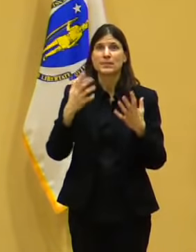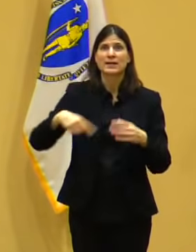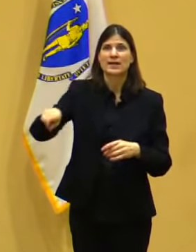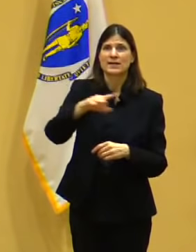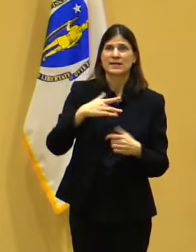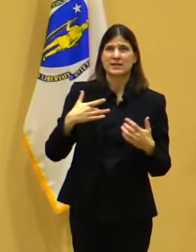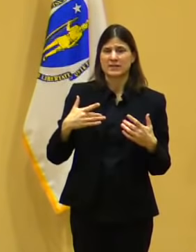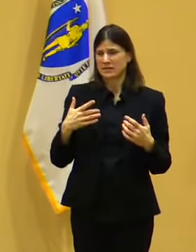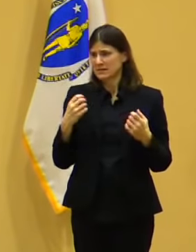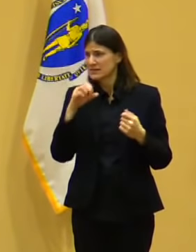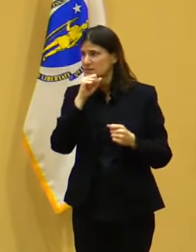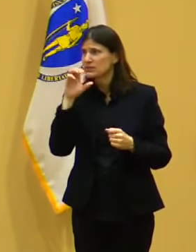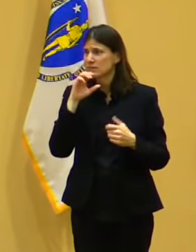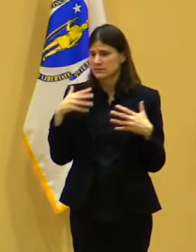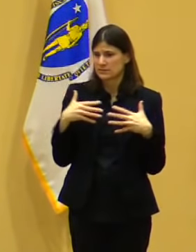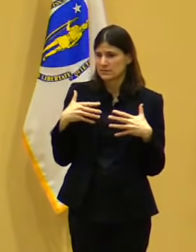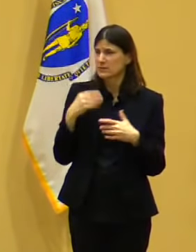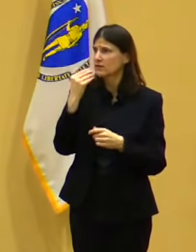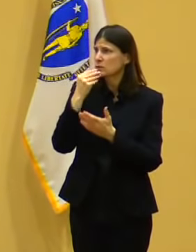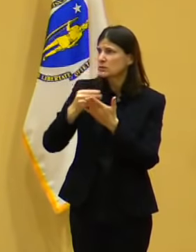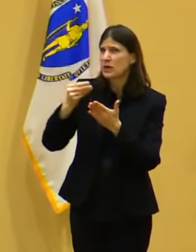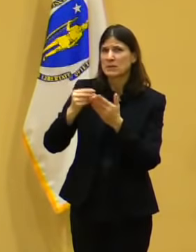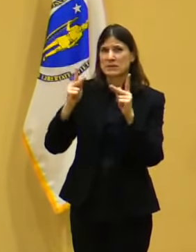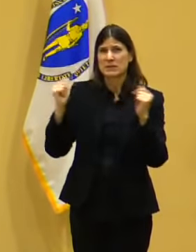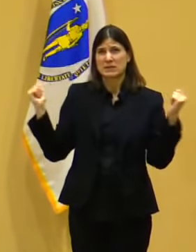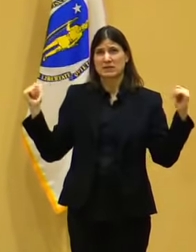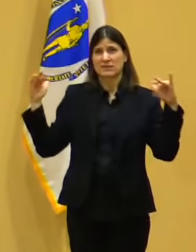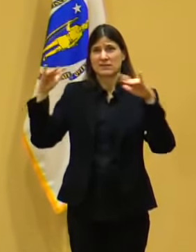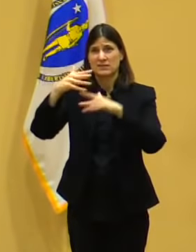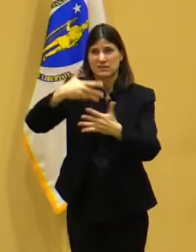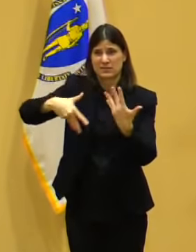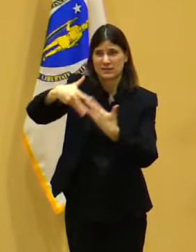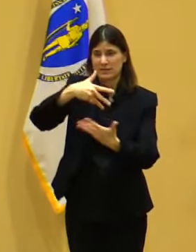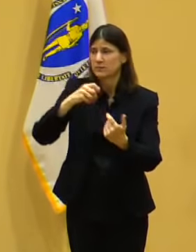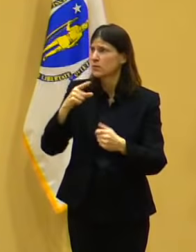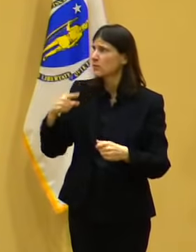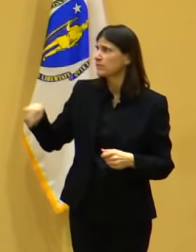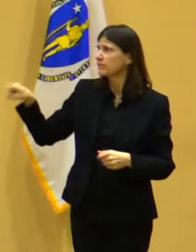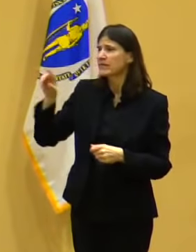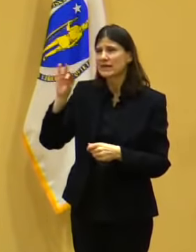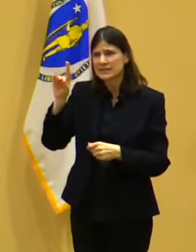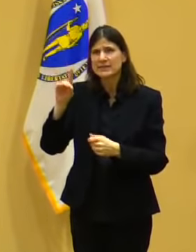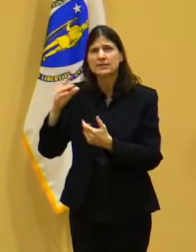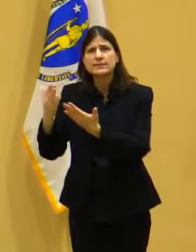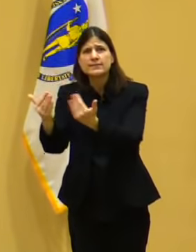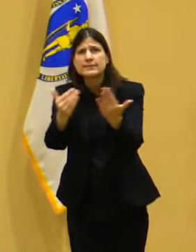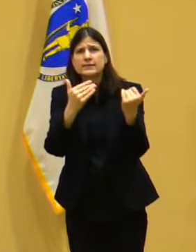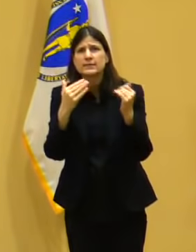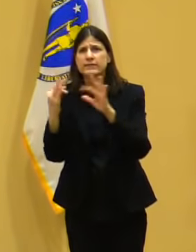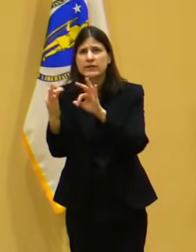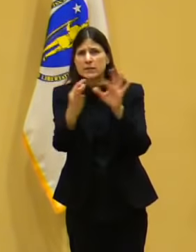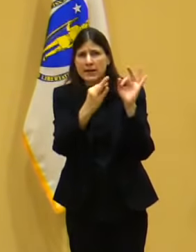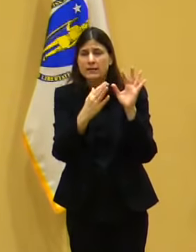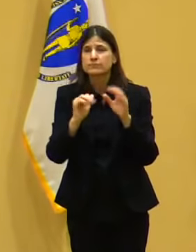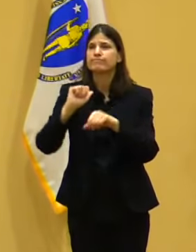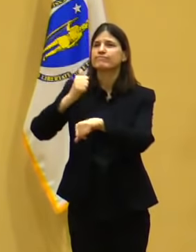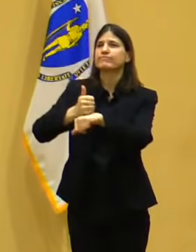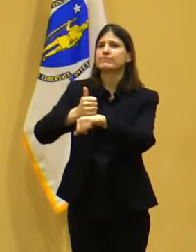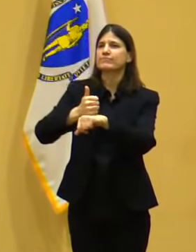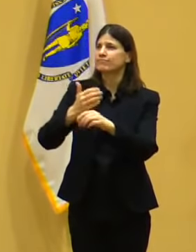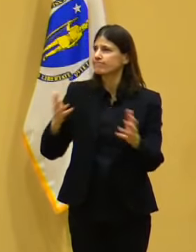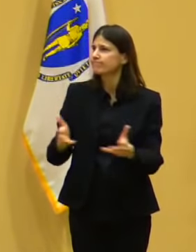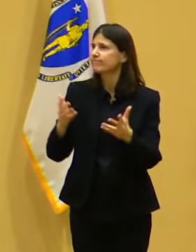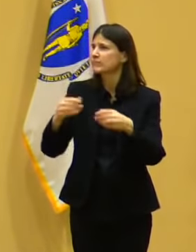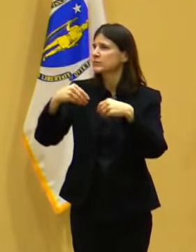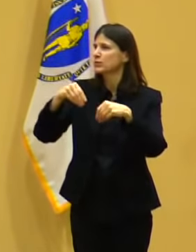to go. And as we were talking to the folks from Curative earlier, there are folks in this group who are showing up